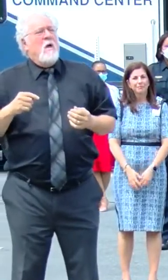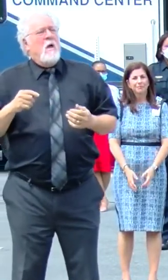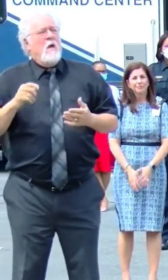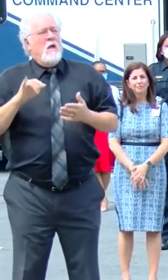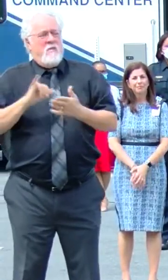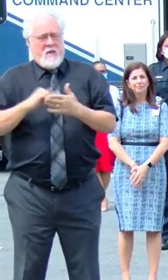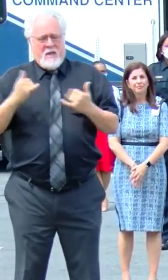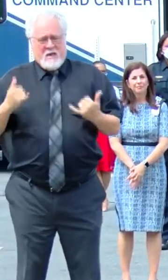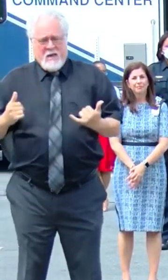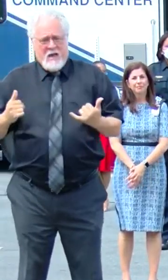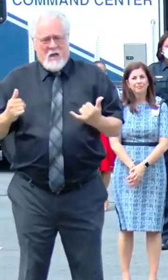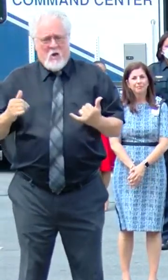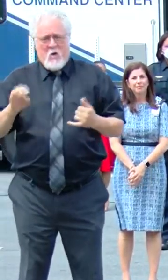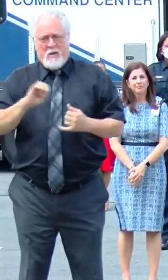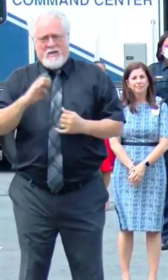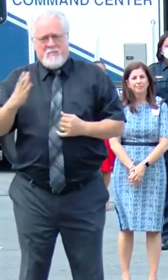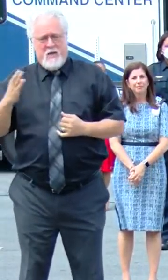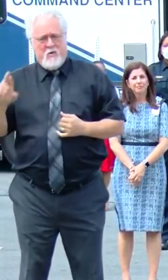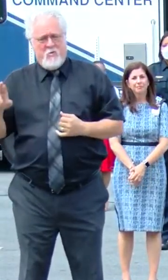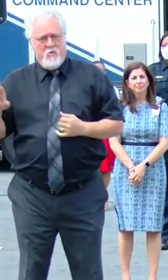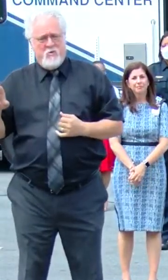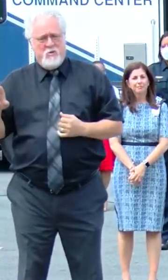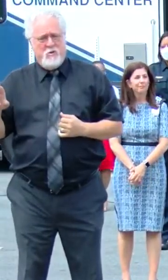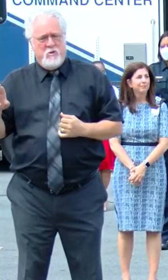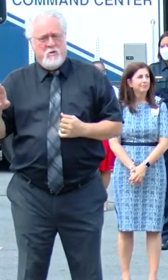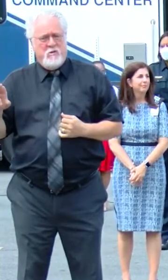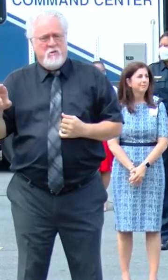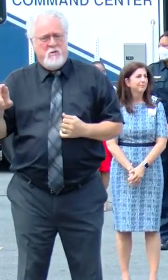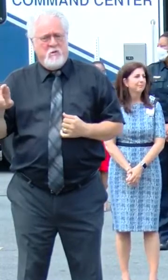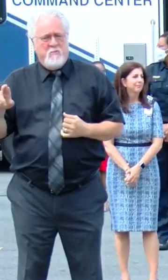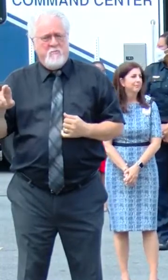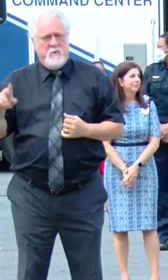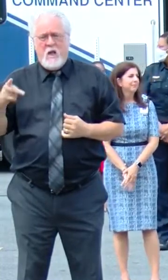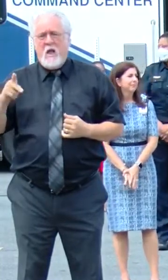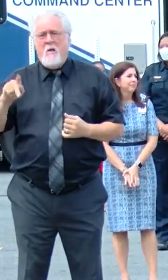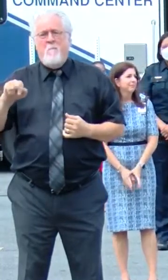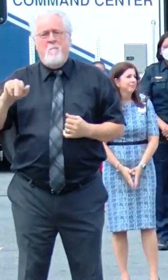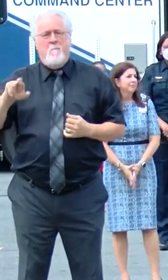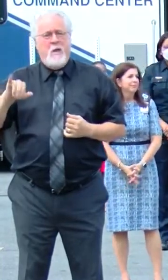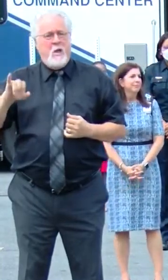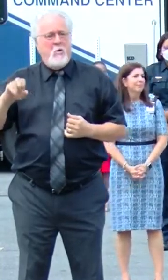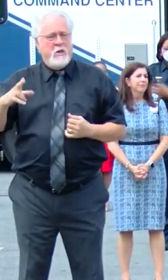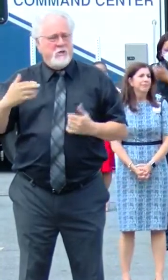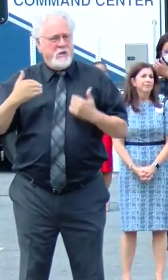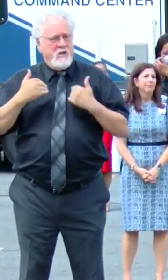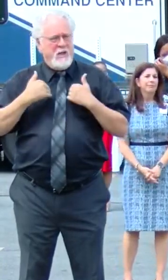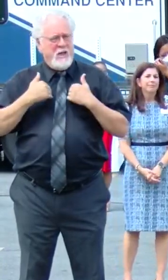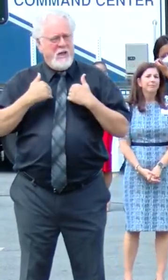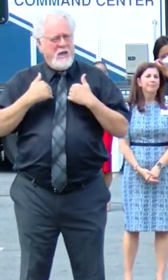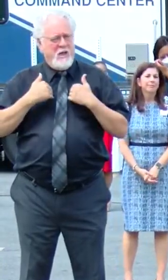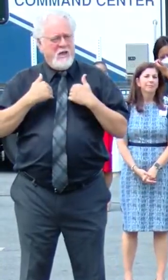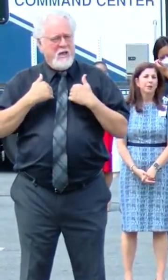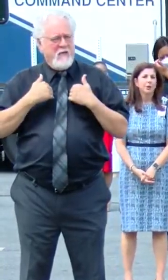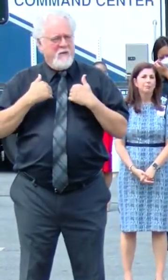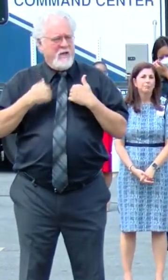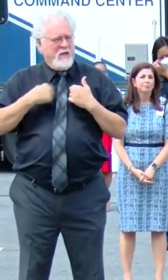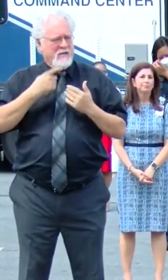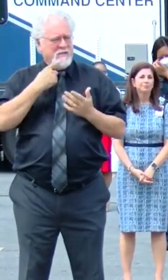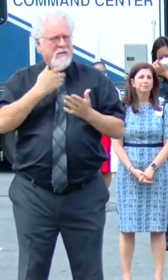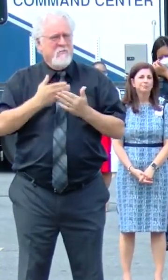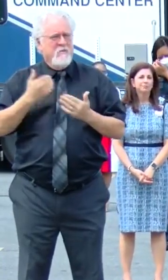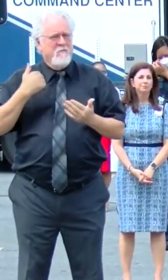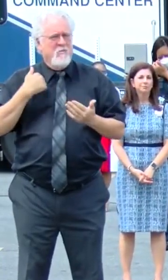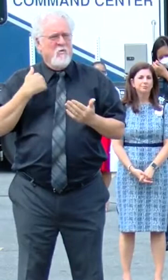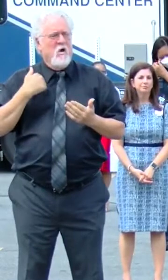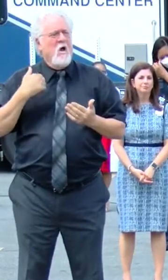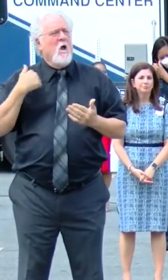now in East Baton Rouge Parish, we have, I believe, I stated earlier,